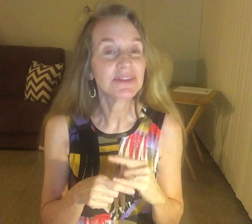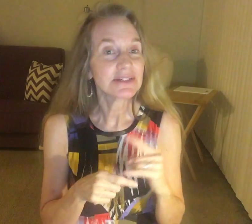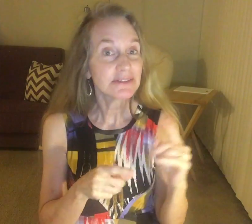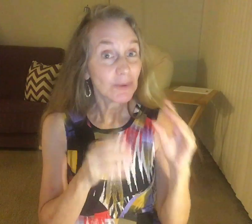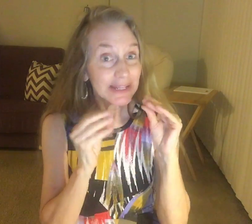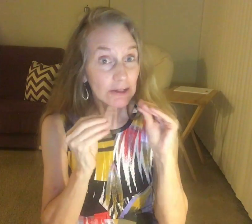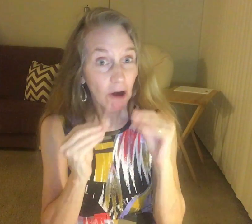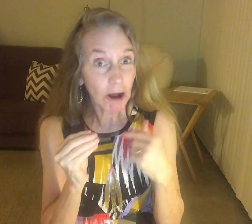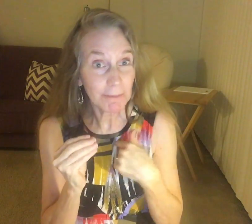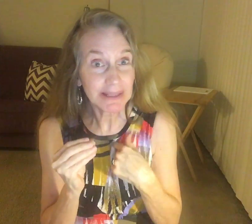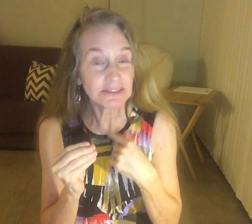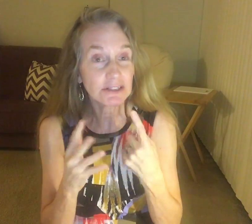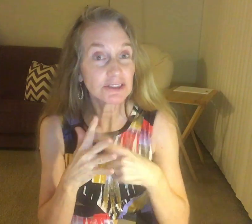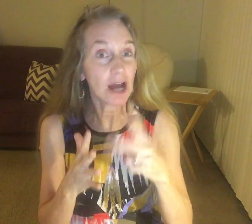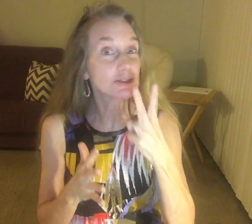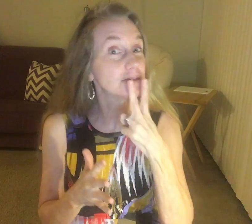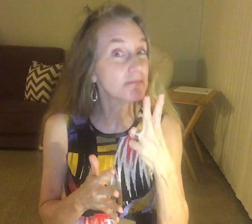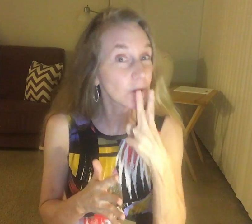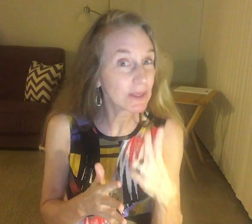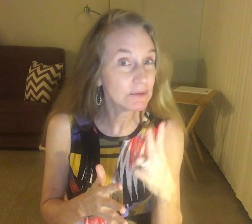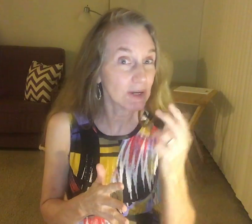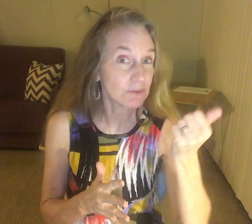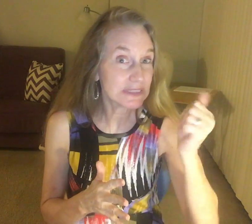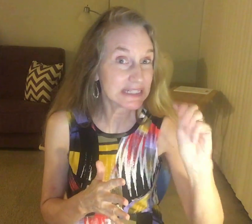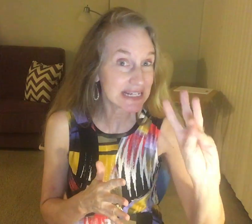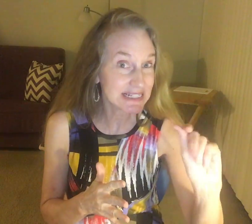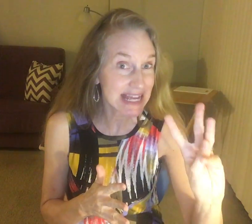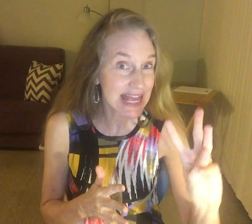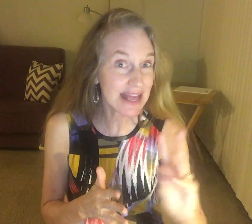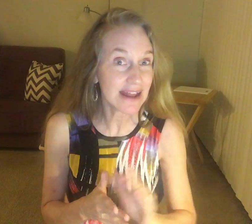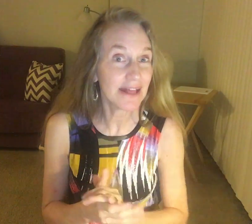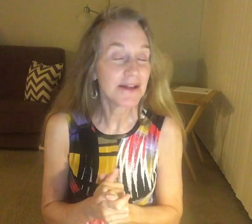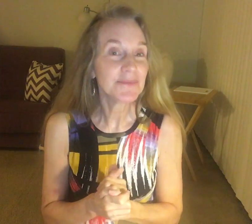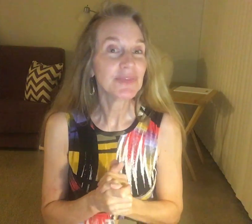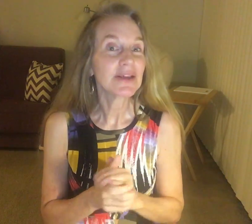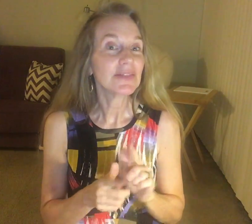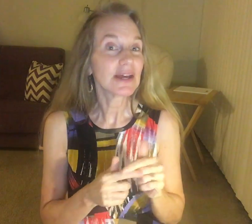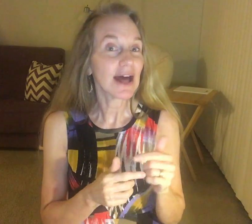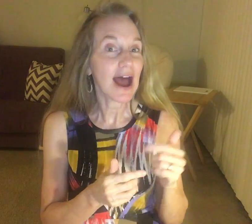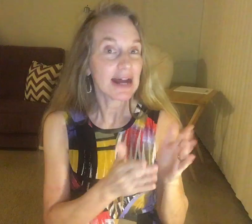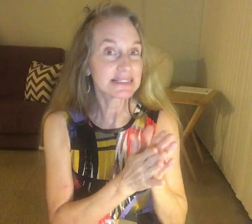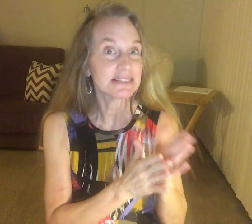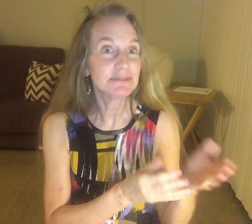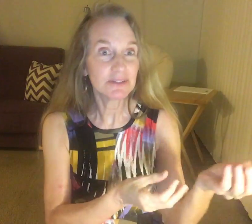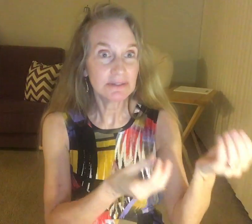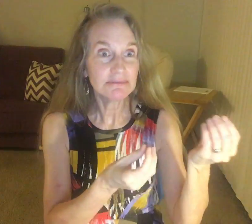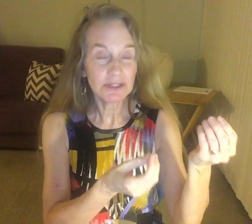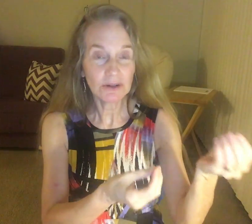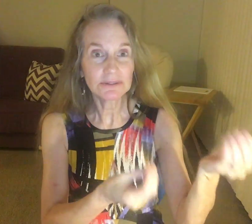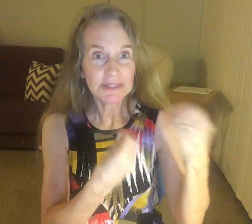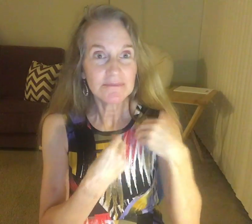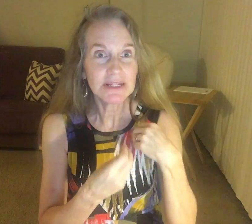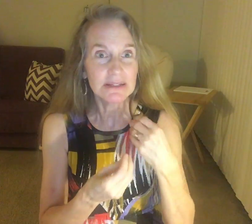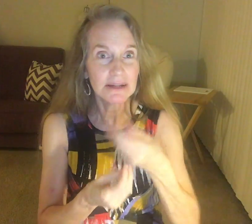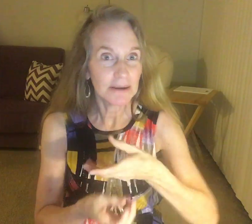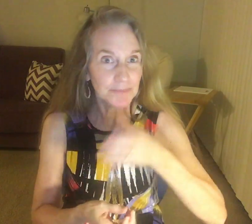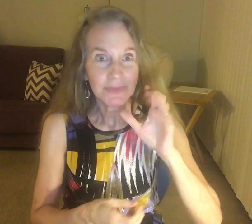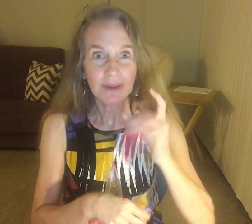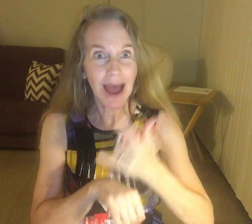So he told me that I started smoking when I 16, and I just, you know, I